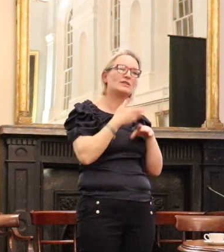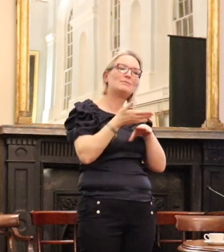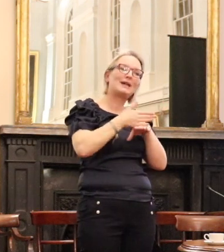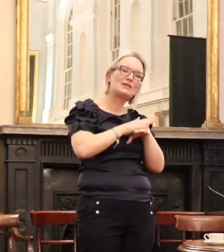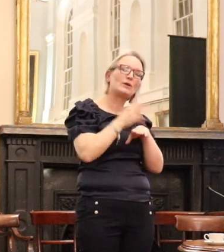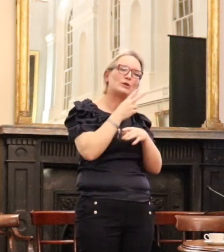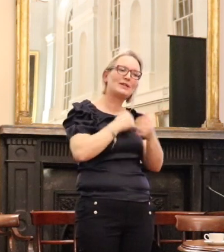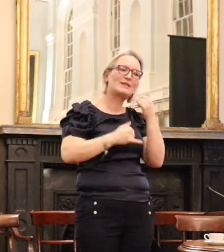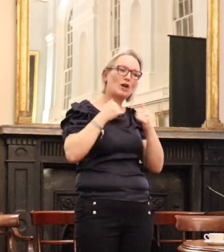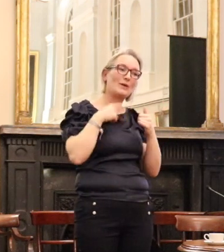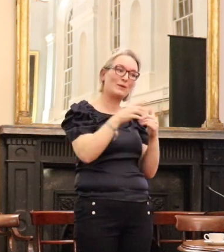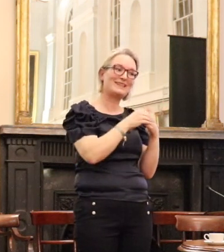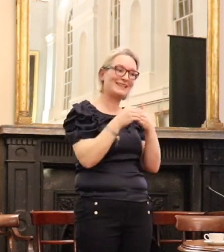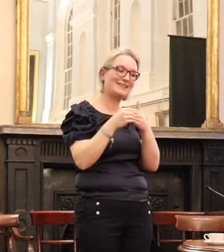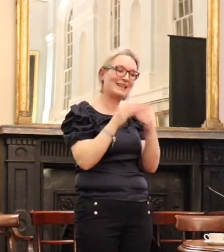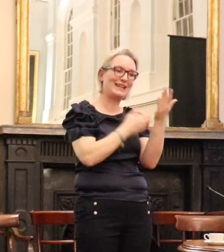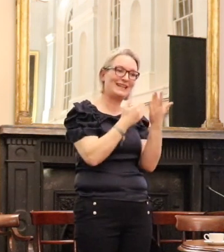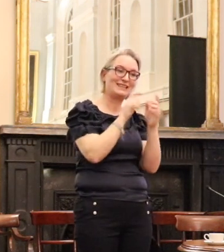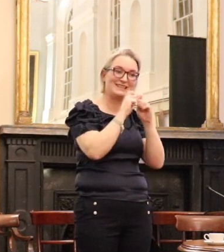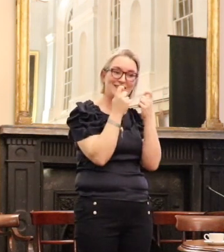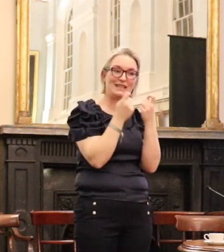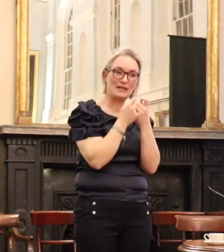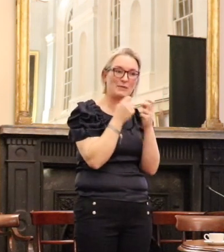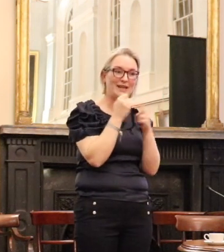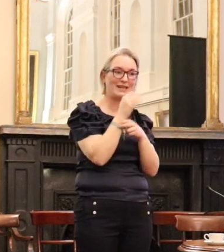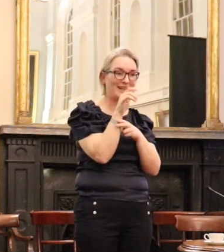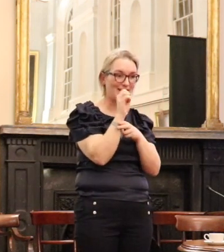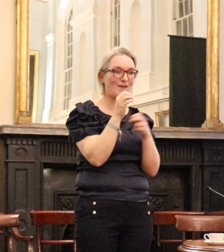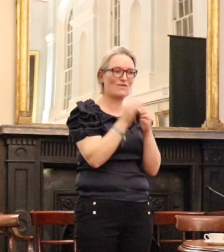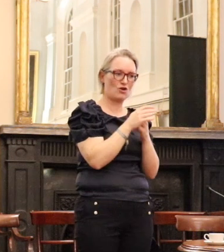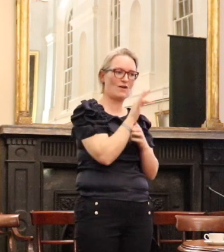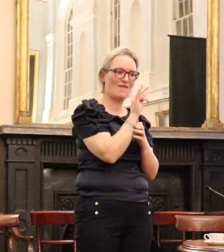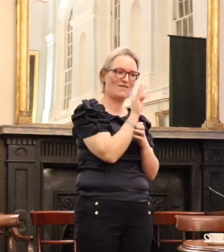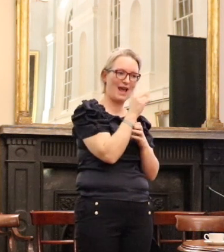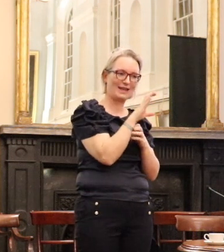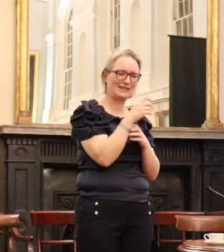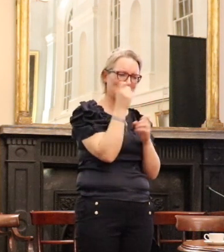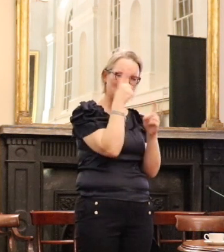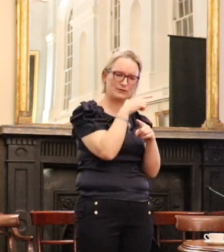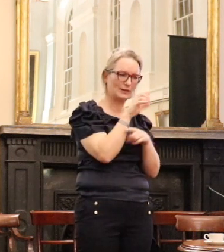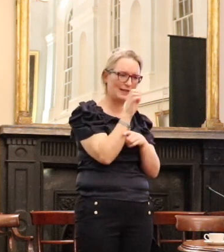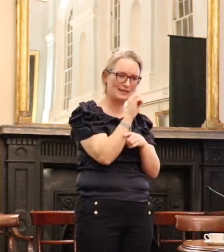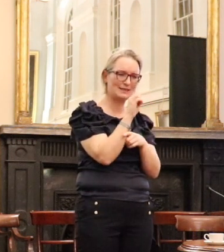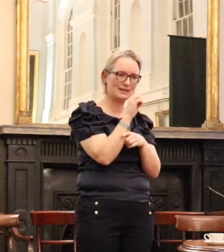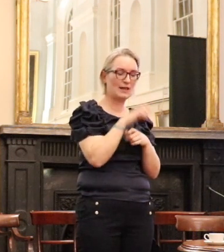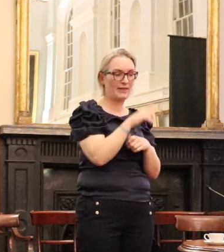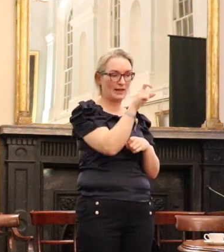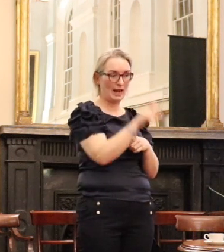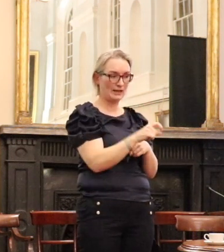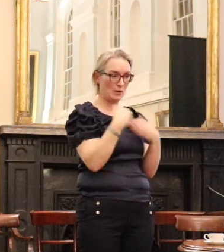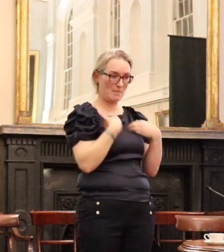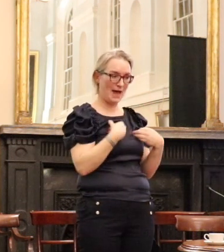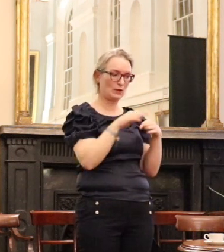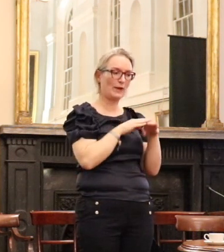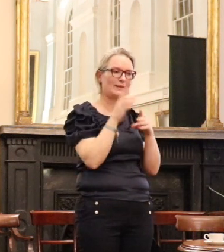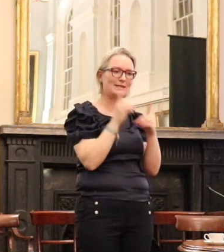was actually leading a legal team in a case for Glenn an incredibly difficult in the case for his client was a man with